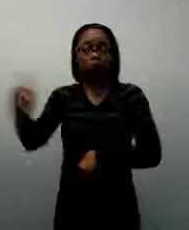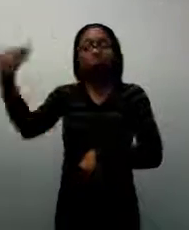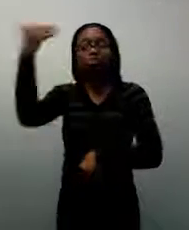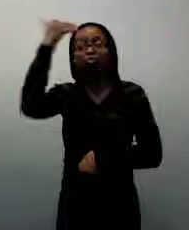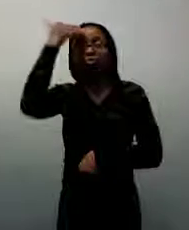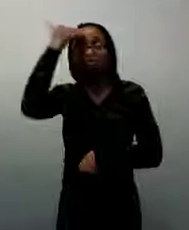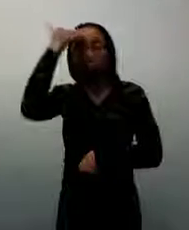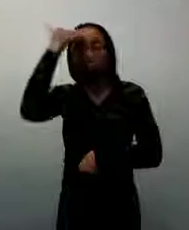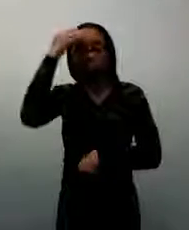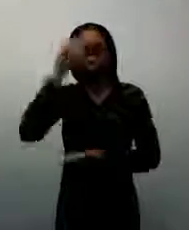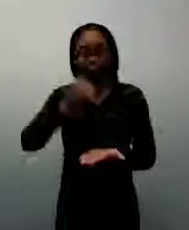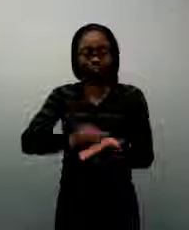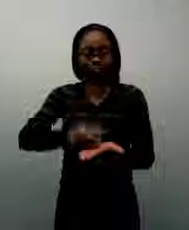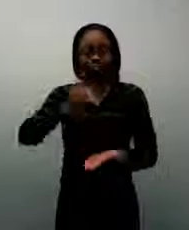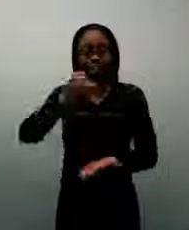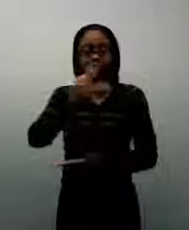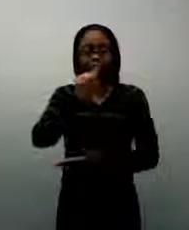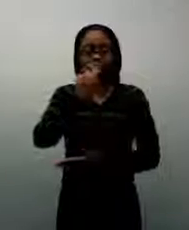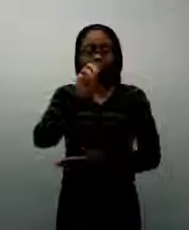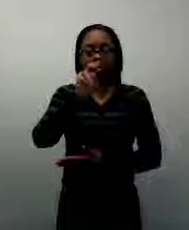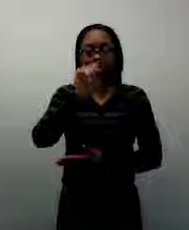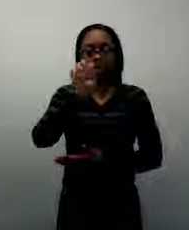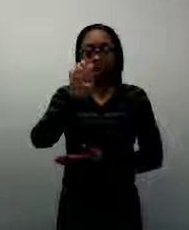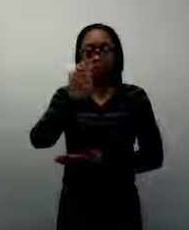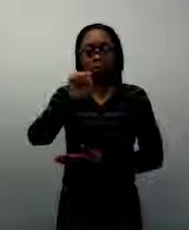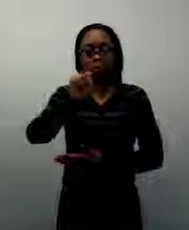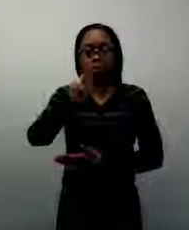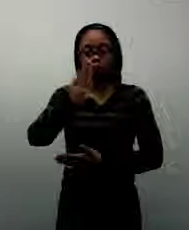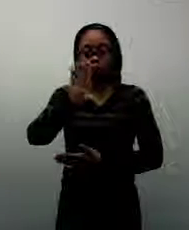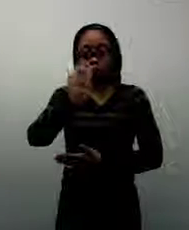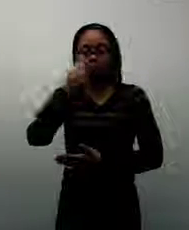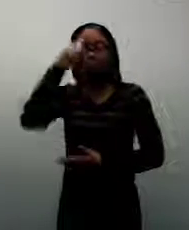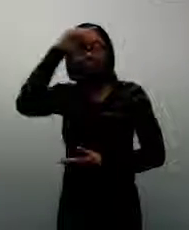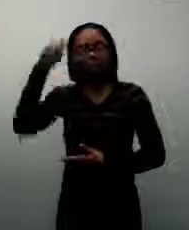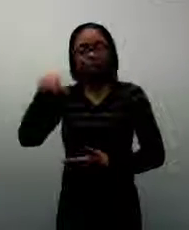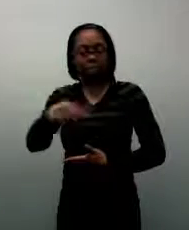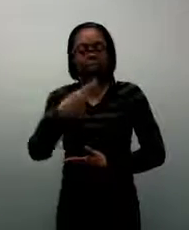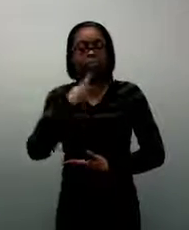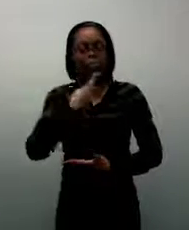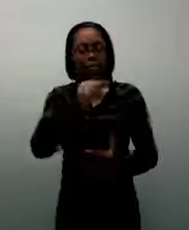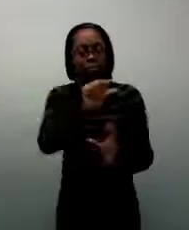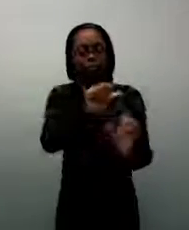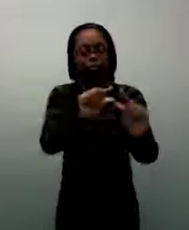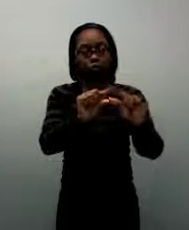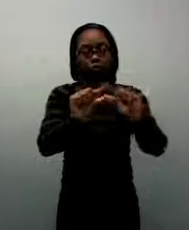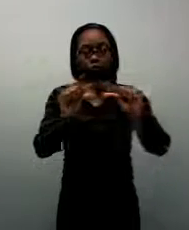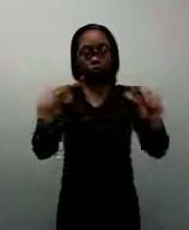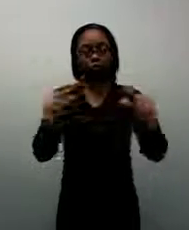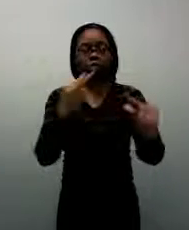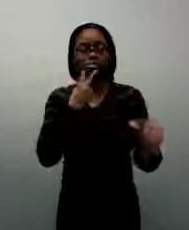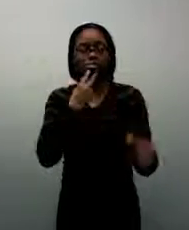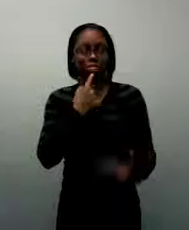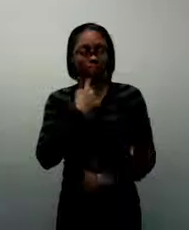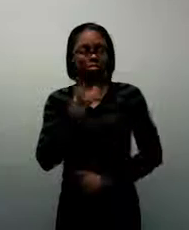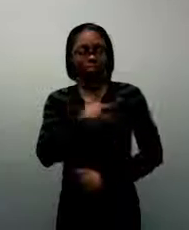of tomato sauce because it says tomato sauce on the label. So to help them recognize